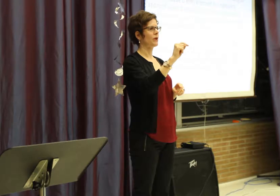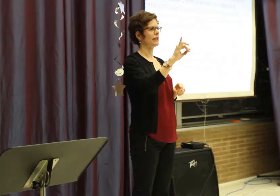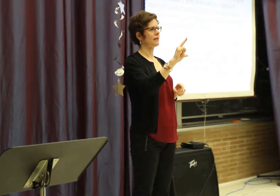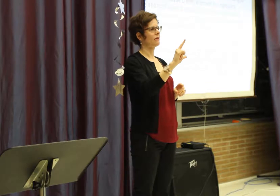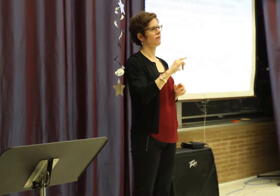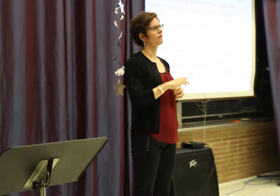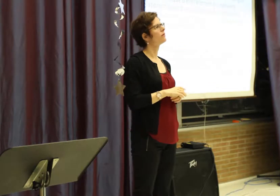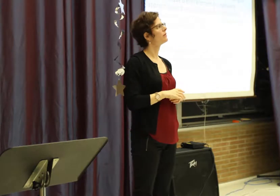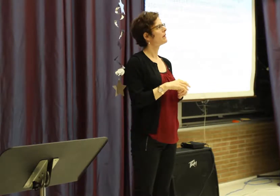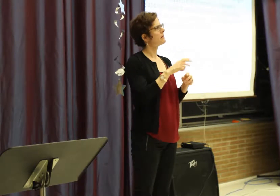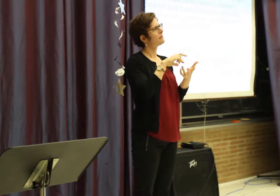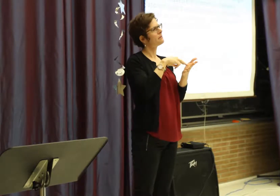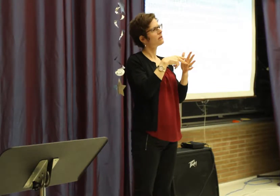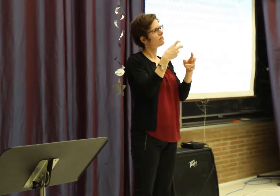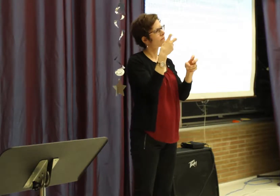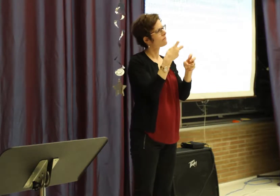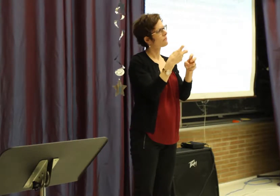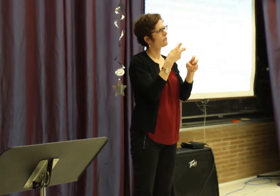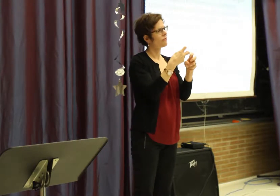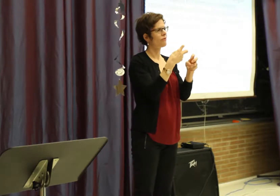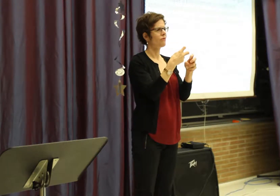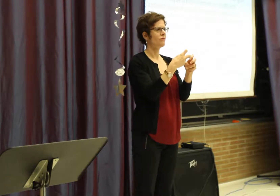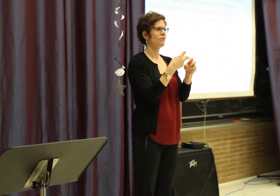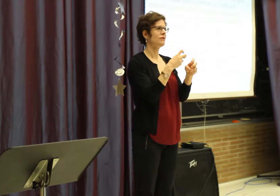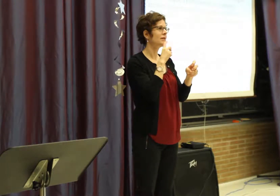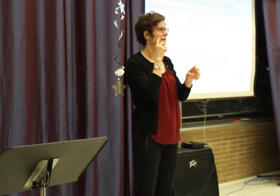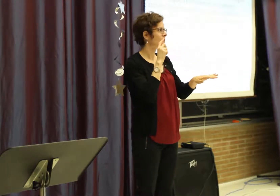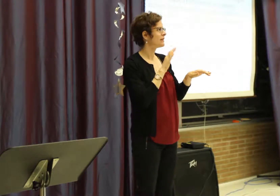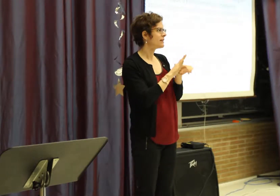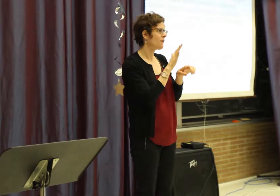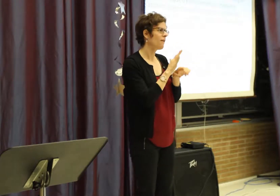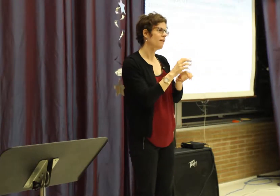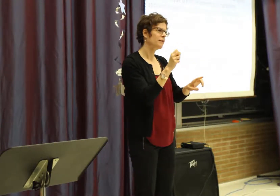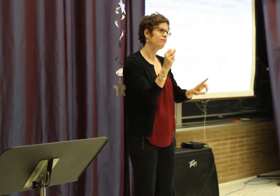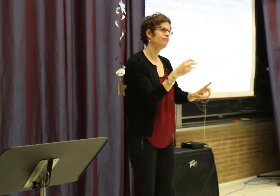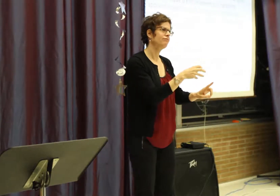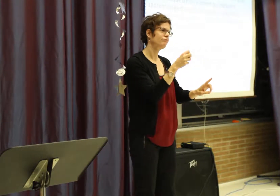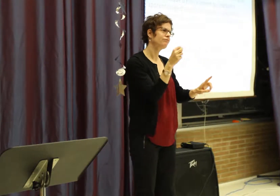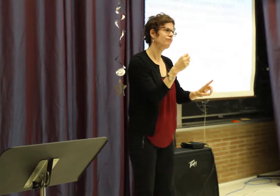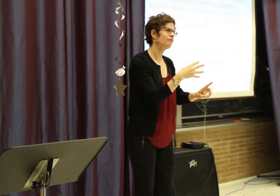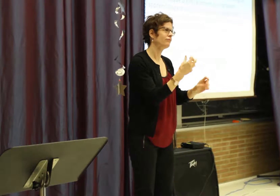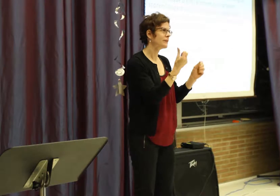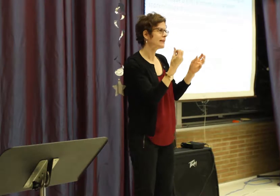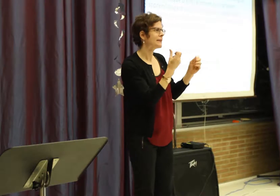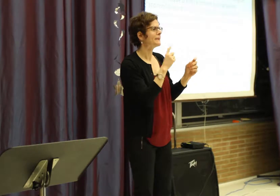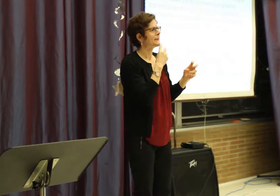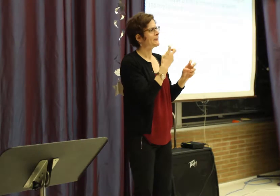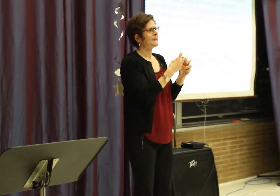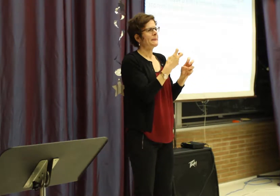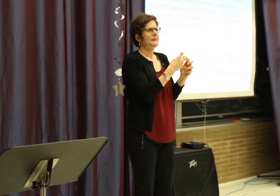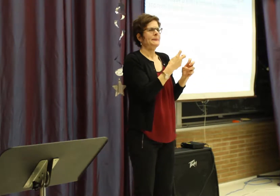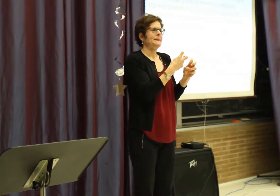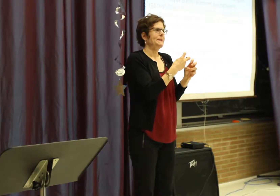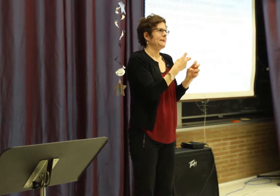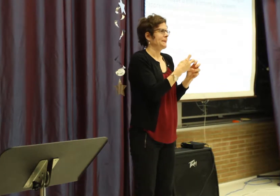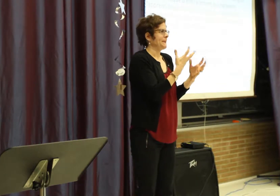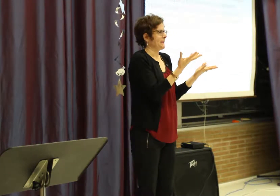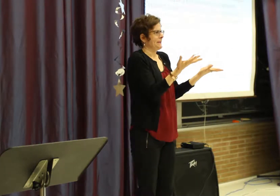to practical reasons. They say that it's simply too difficult for parents to learn a sign language. They couldn't